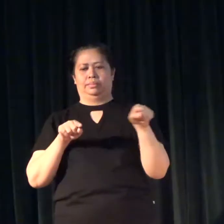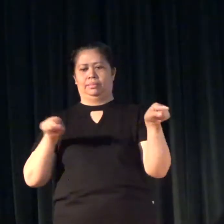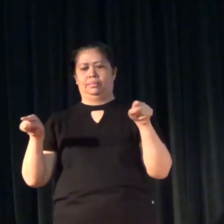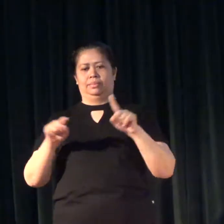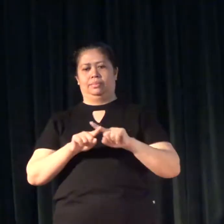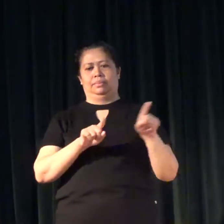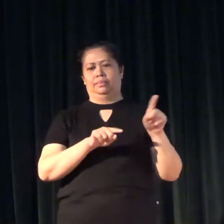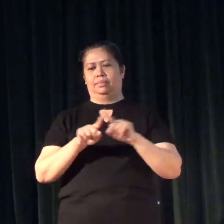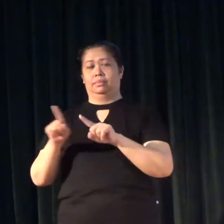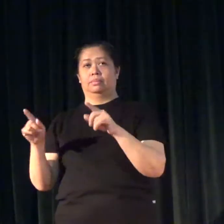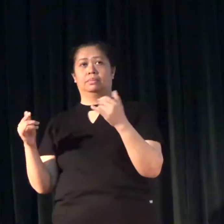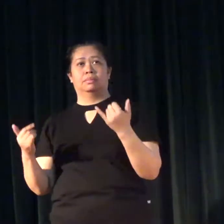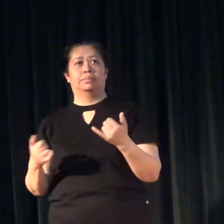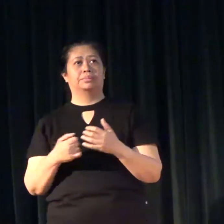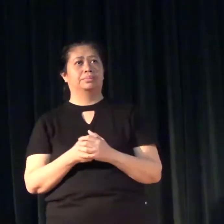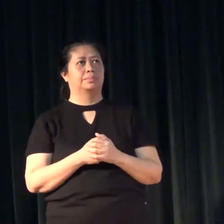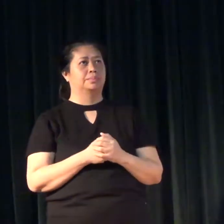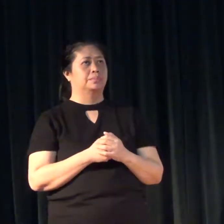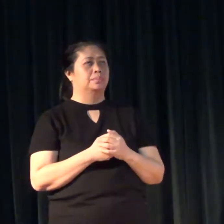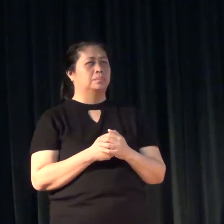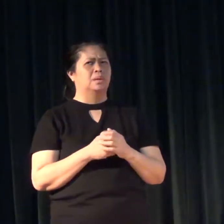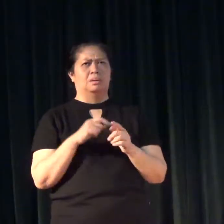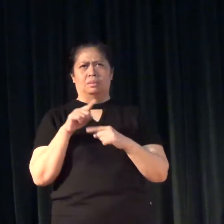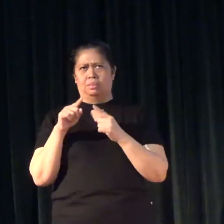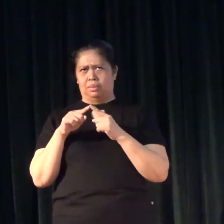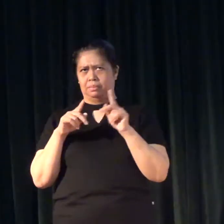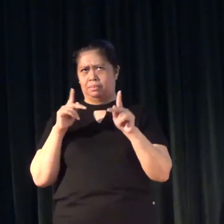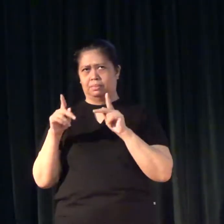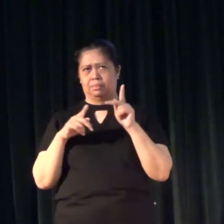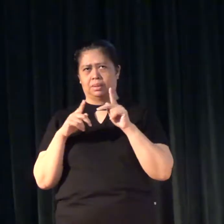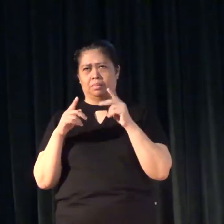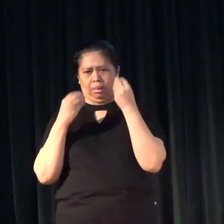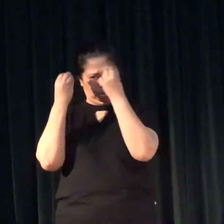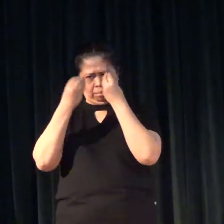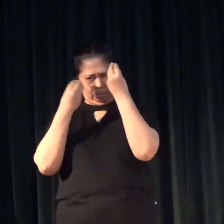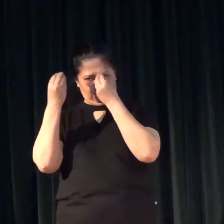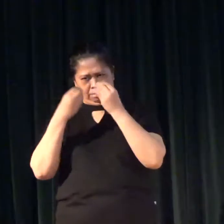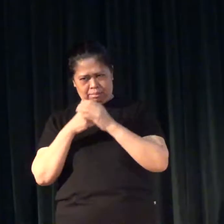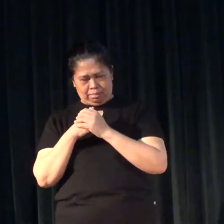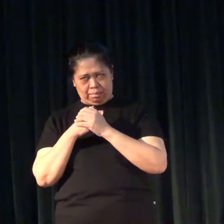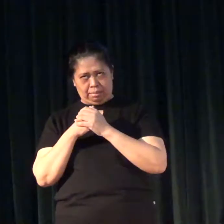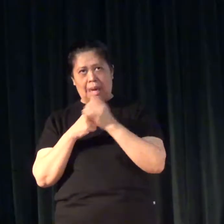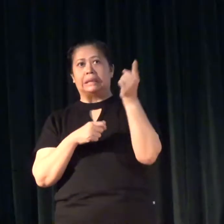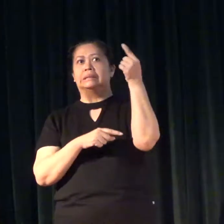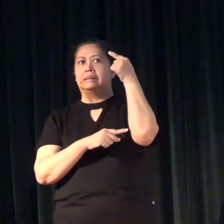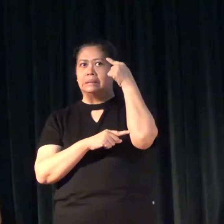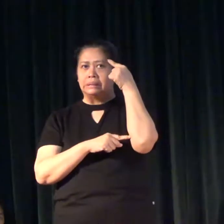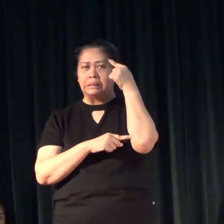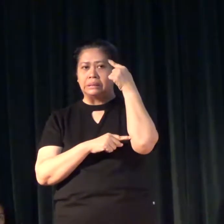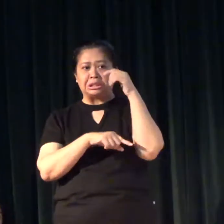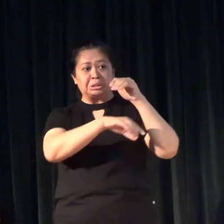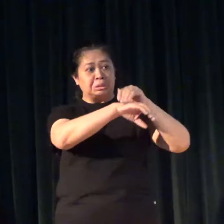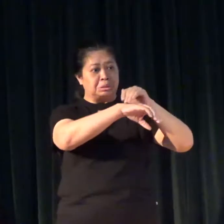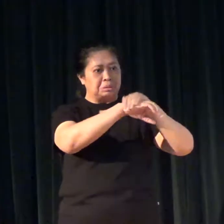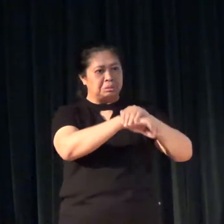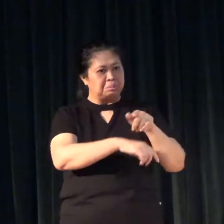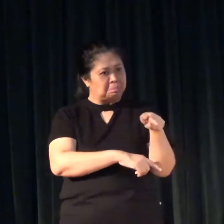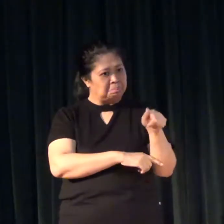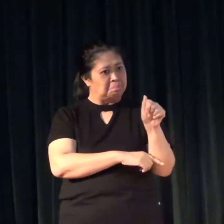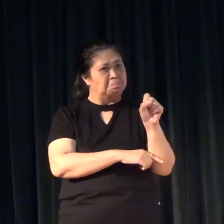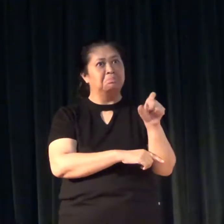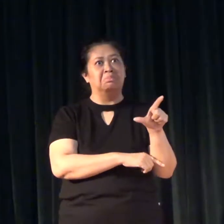Now, when people get confused and think that English is